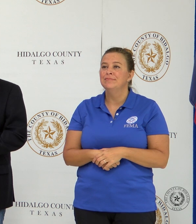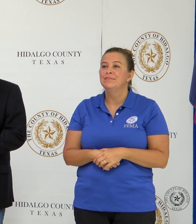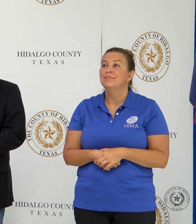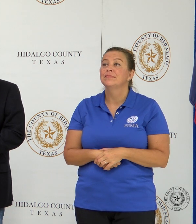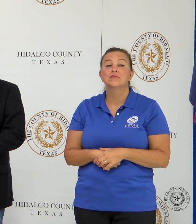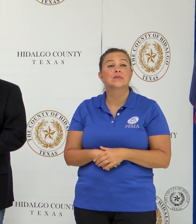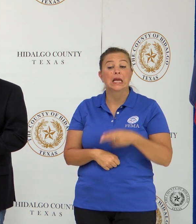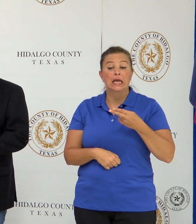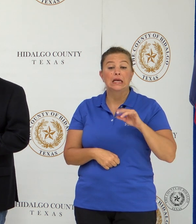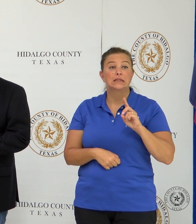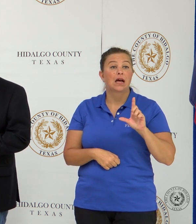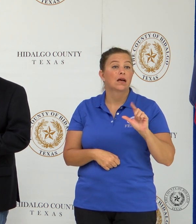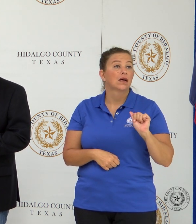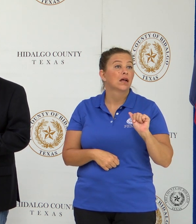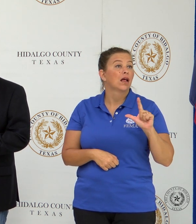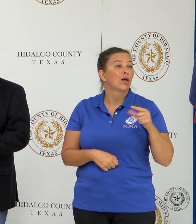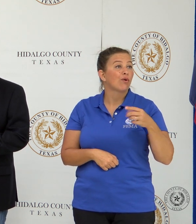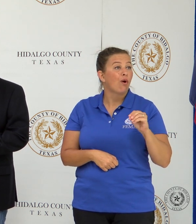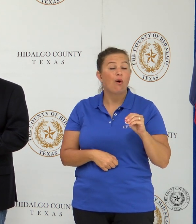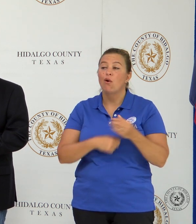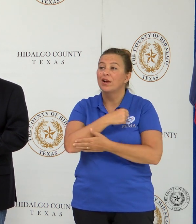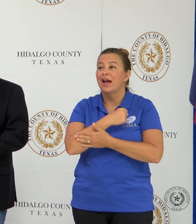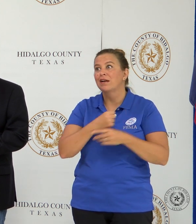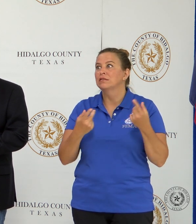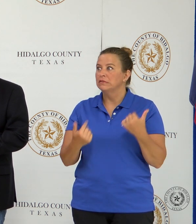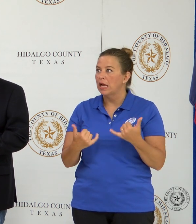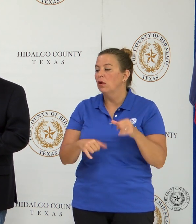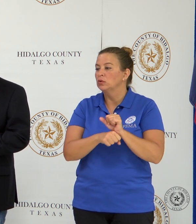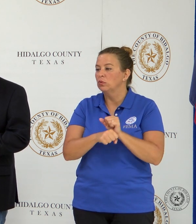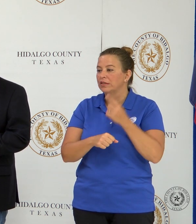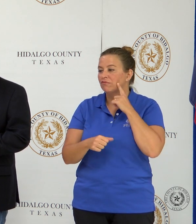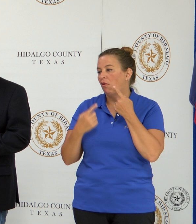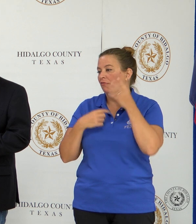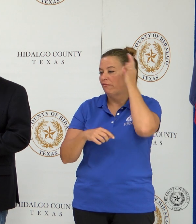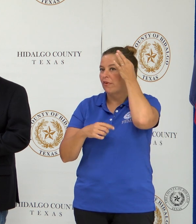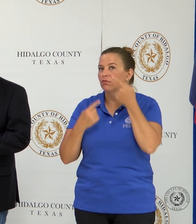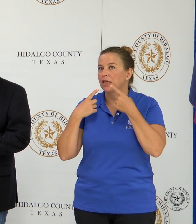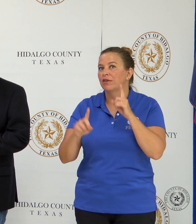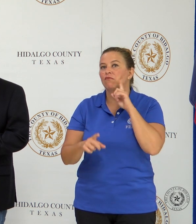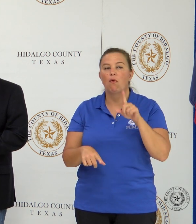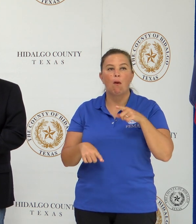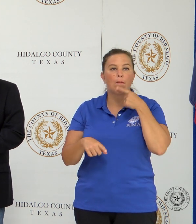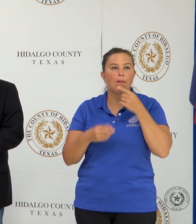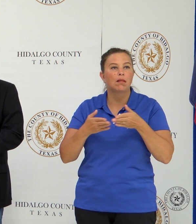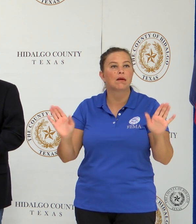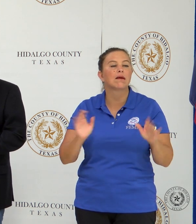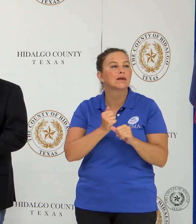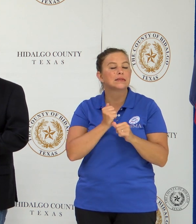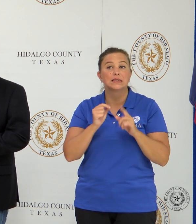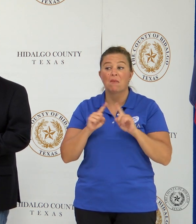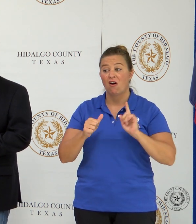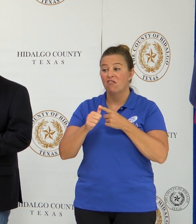While Hidalgo County is currently working on qualifying for federal declaration for public assistance, our first concern, as always,